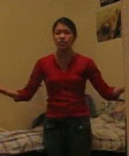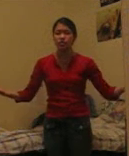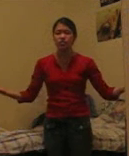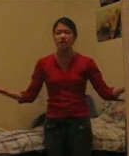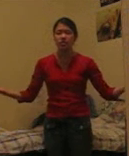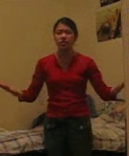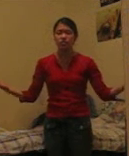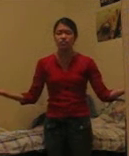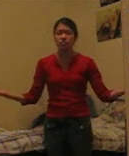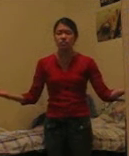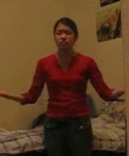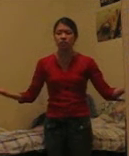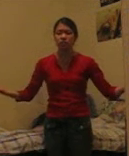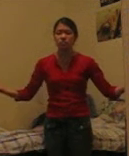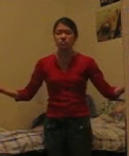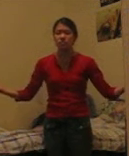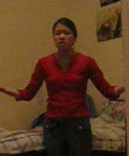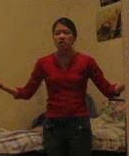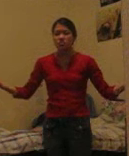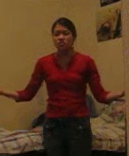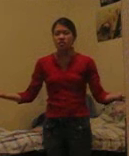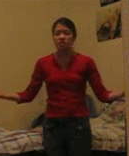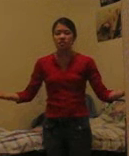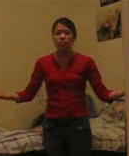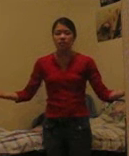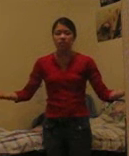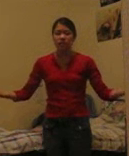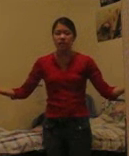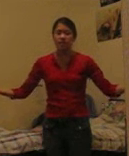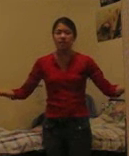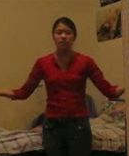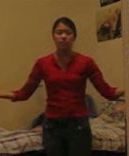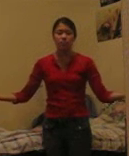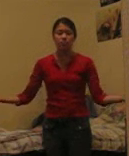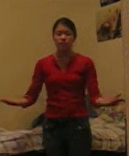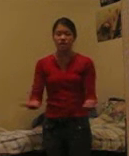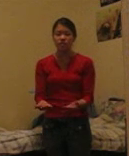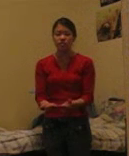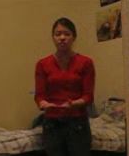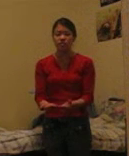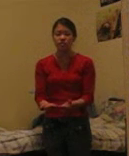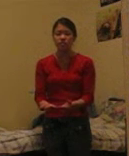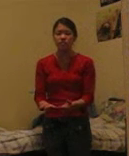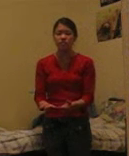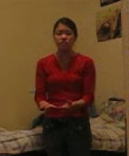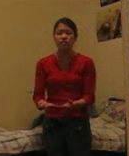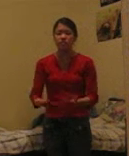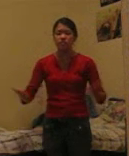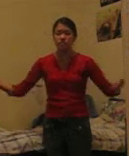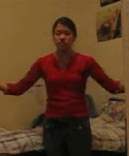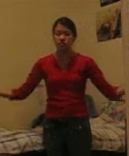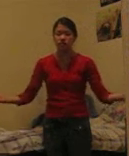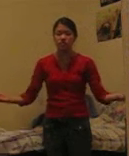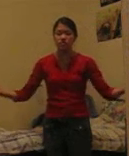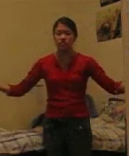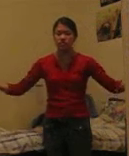you're going to take two flat palms, slightly away from your body, and then bring it in front of you. Like, here it is, so